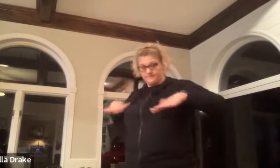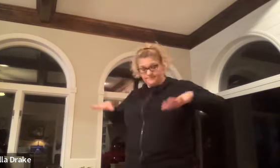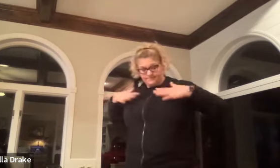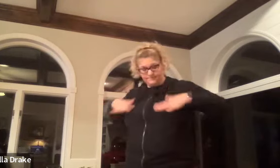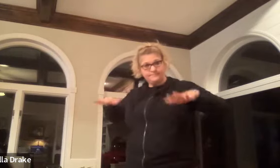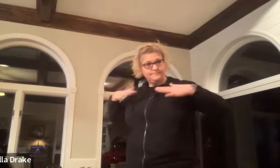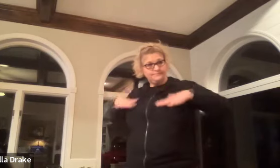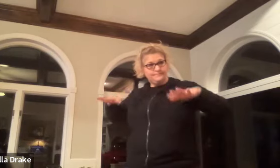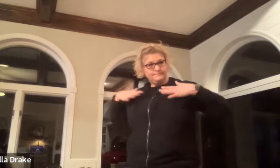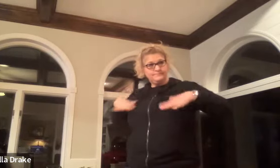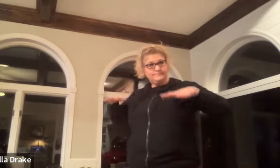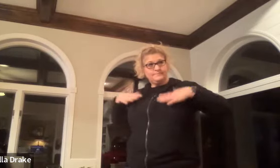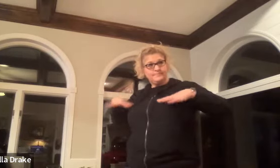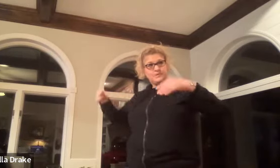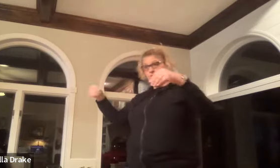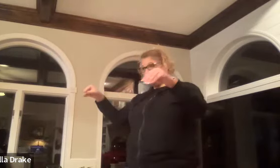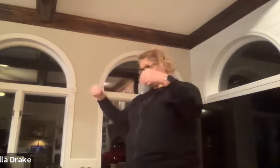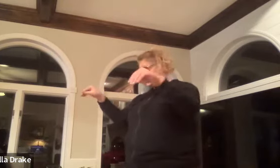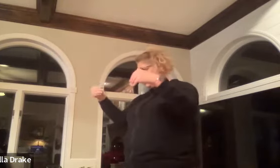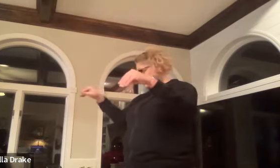clothing clothing store